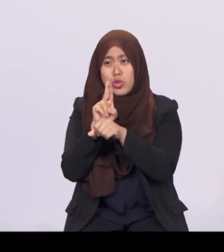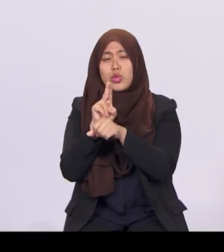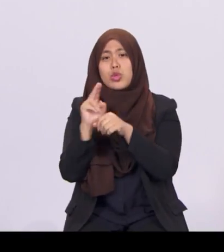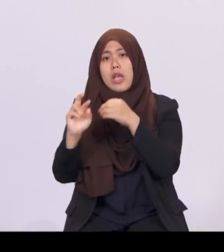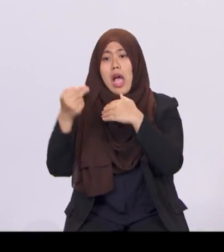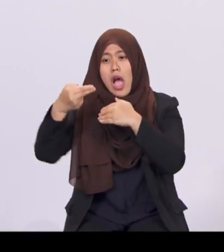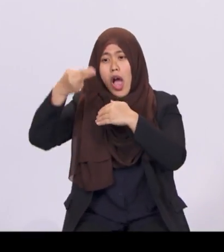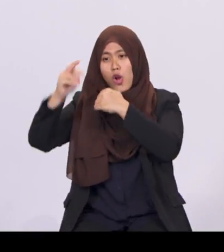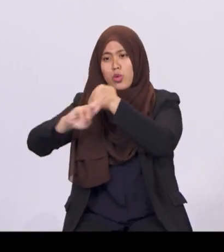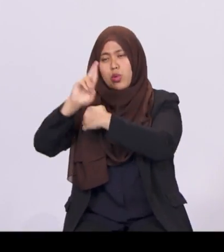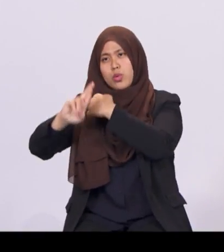will also increase.